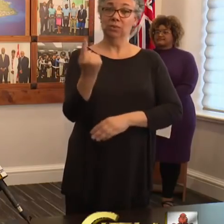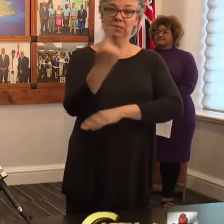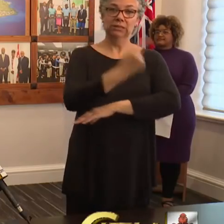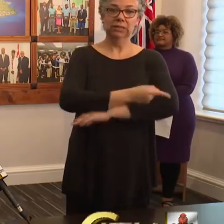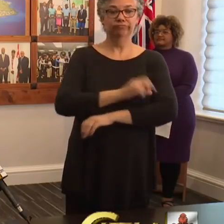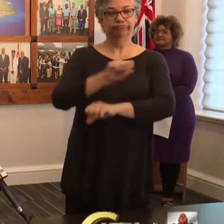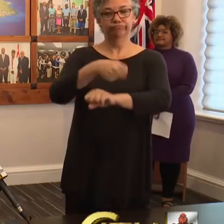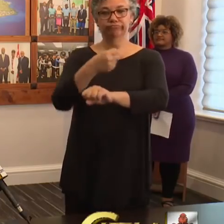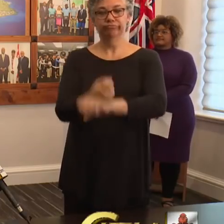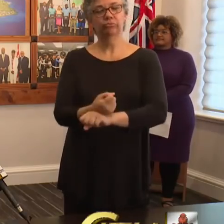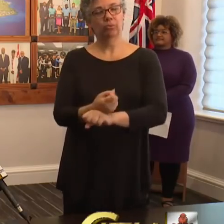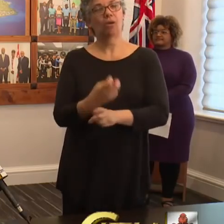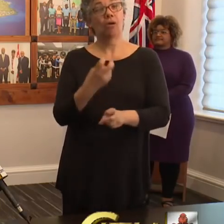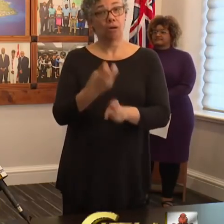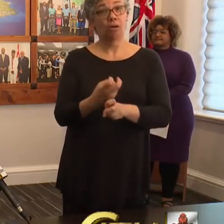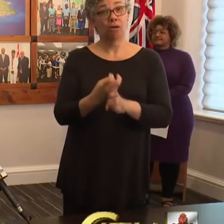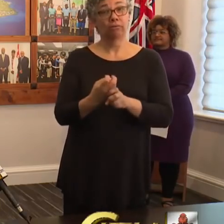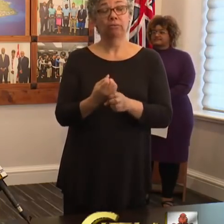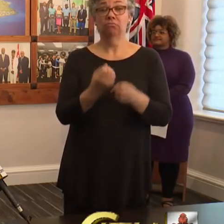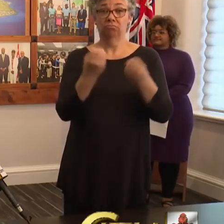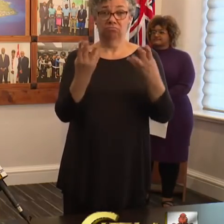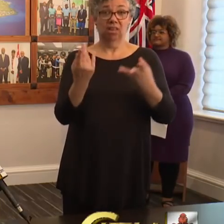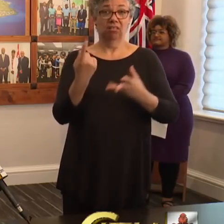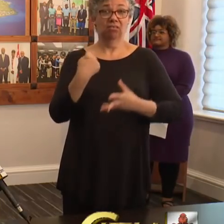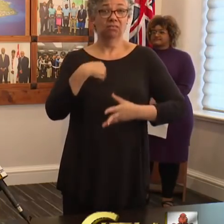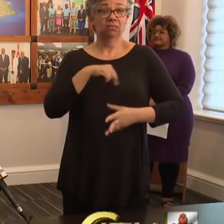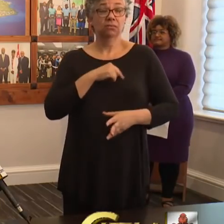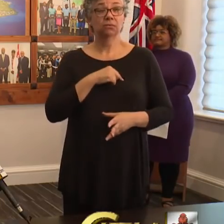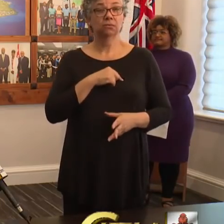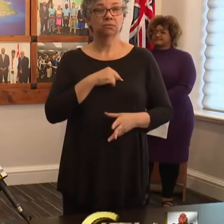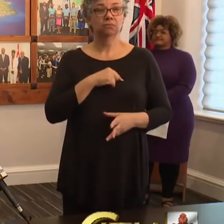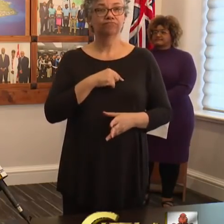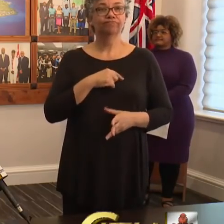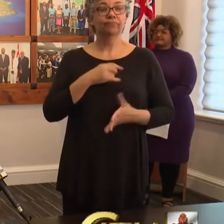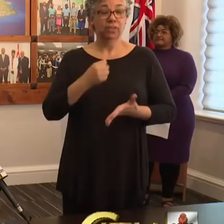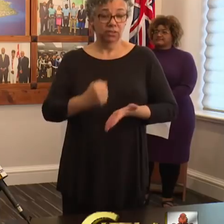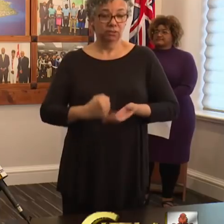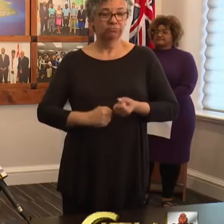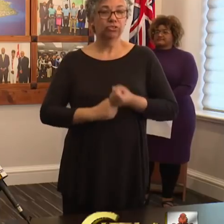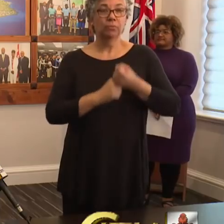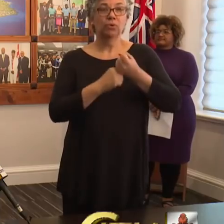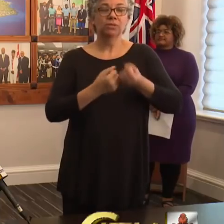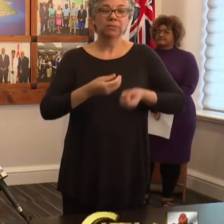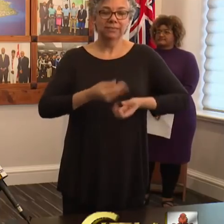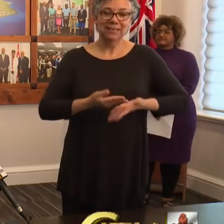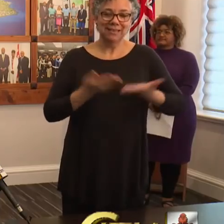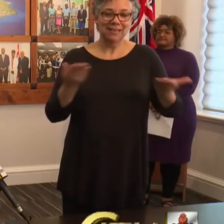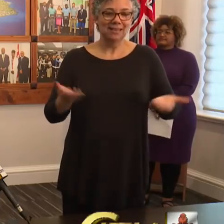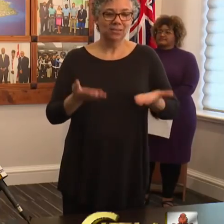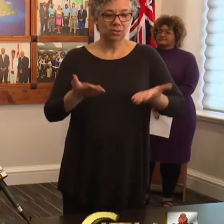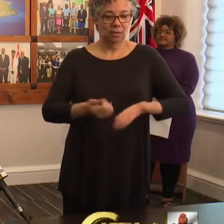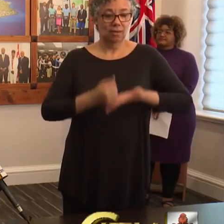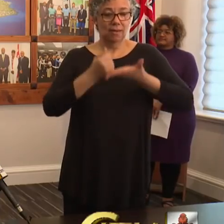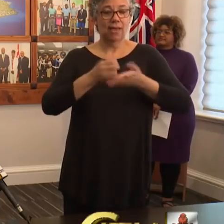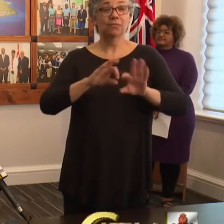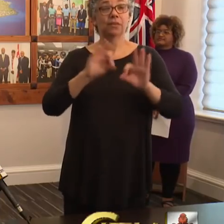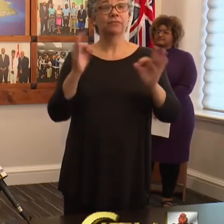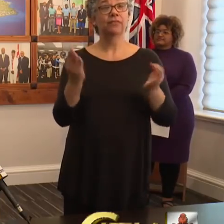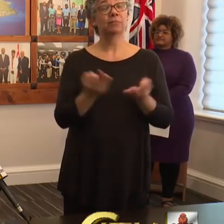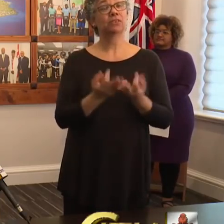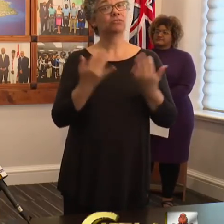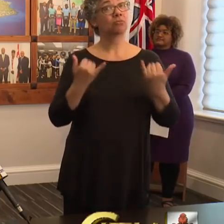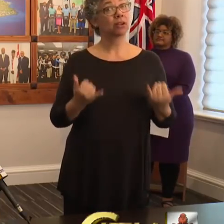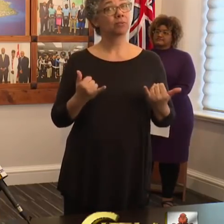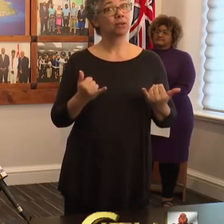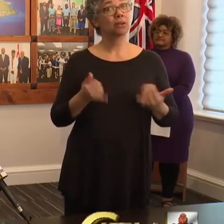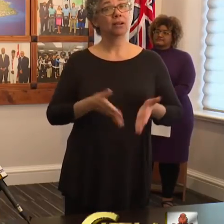of shelter-in-place will be difficult for many of us. Support has been put in place to help families during this difficult time and at this time,